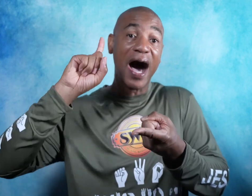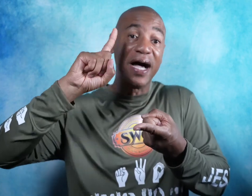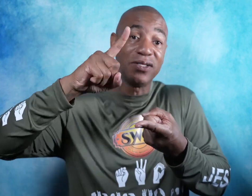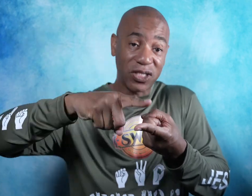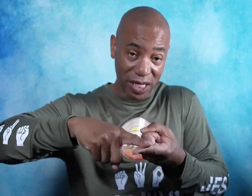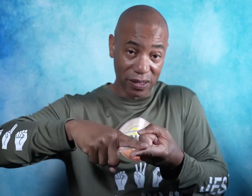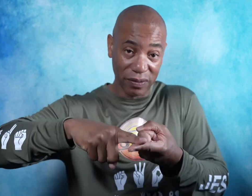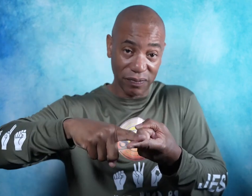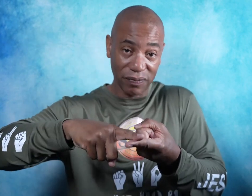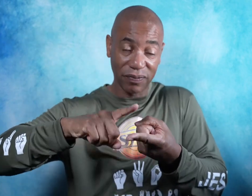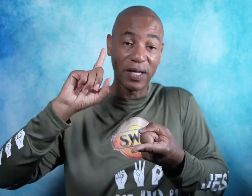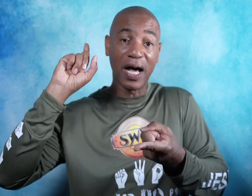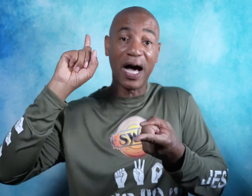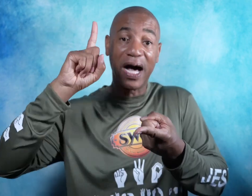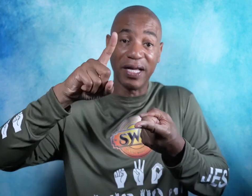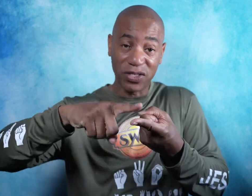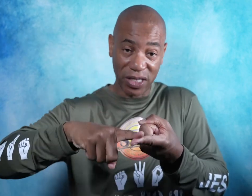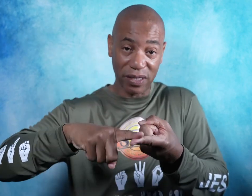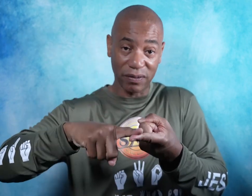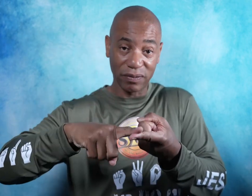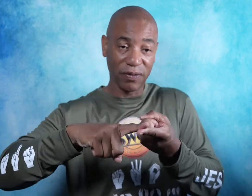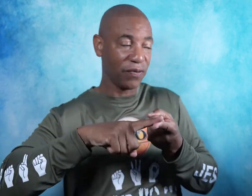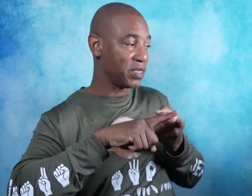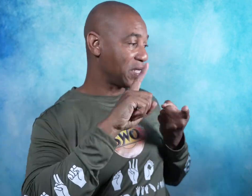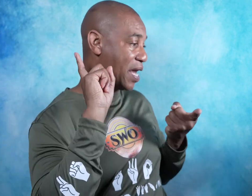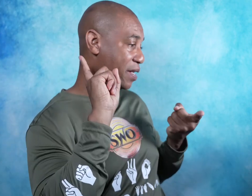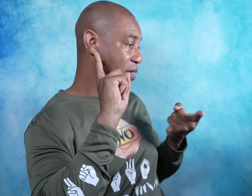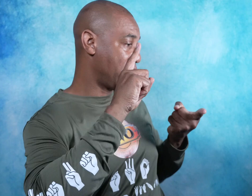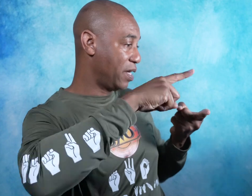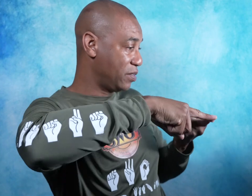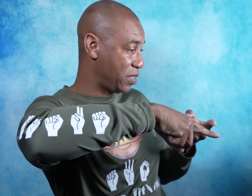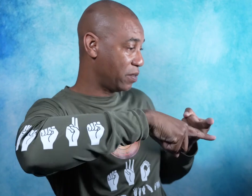Until. Until. From the side. Until.